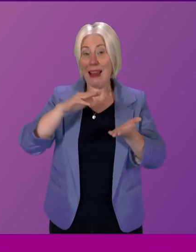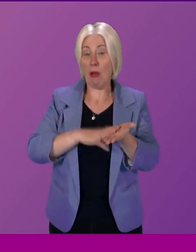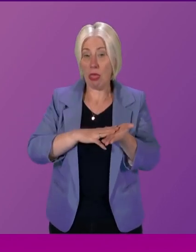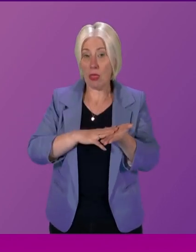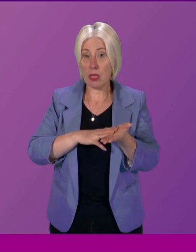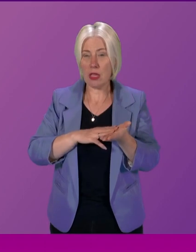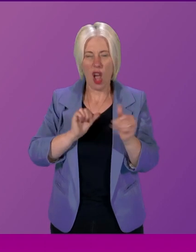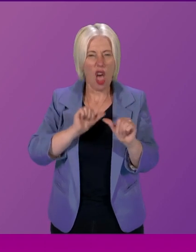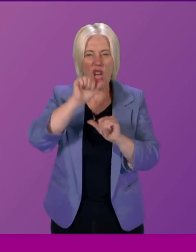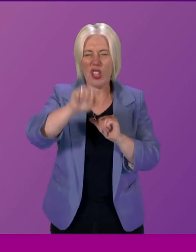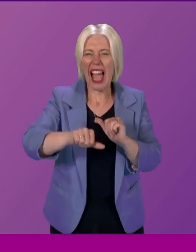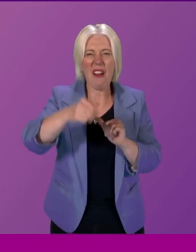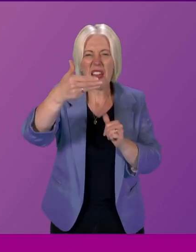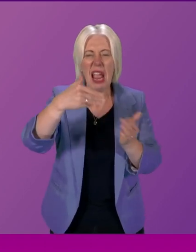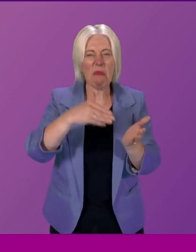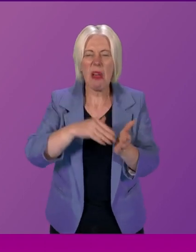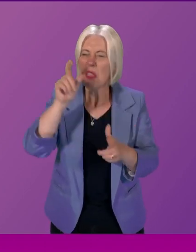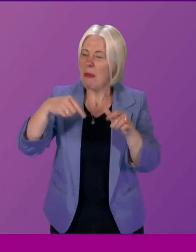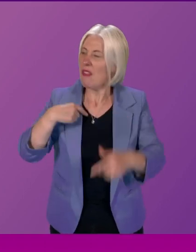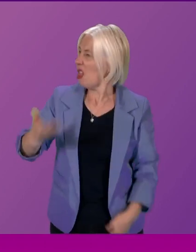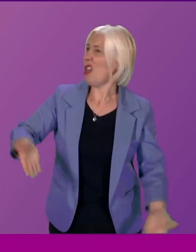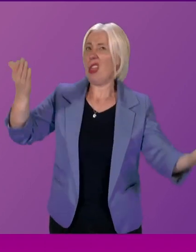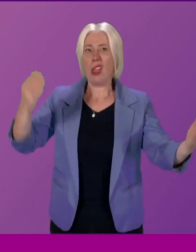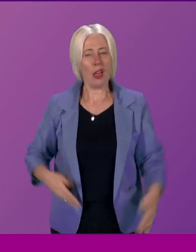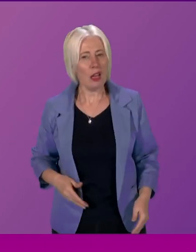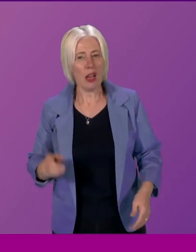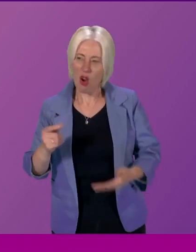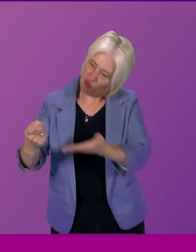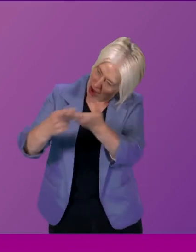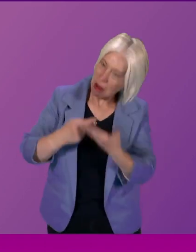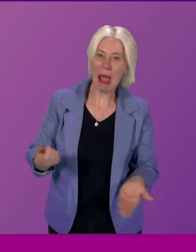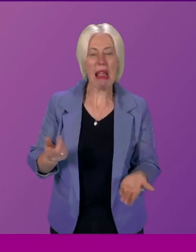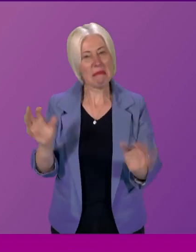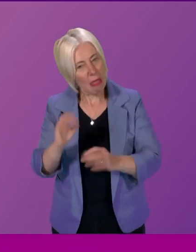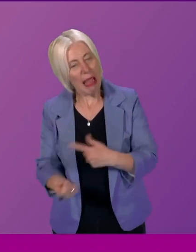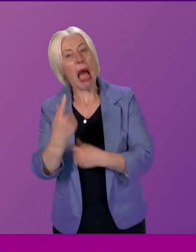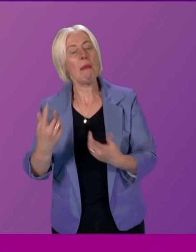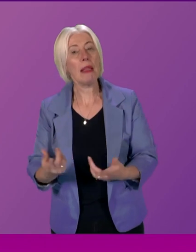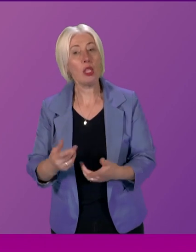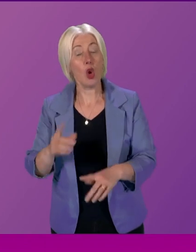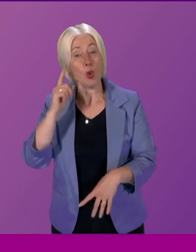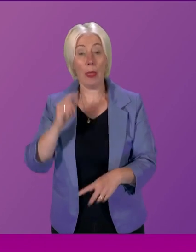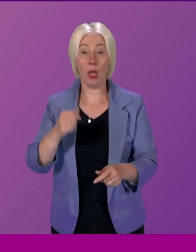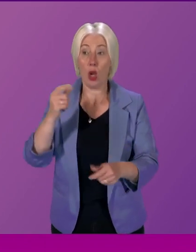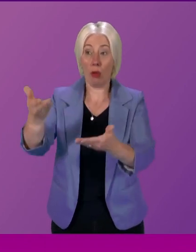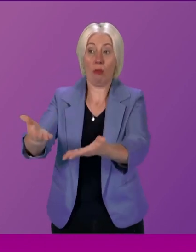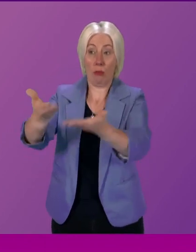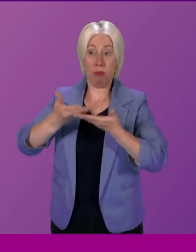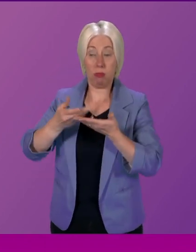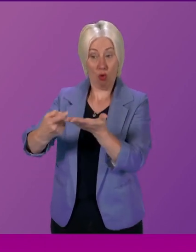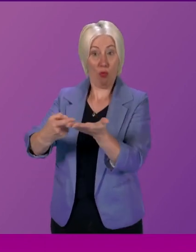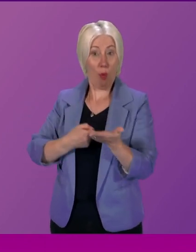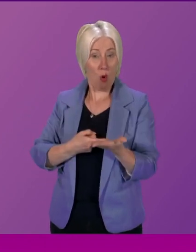time I fear people will feel nothing's happened so the earlier we can get back to them once they've produced a report